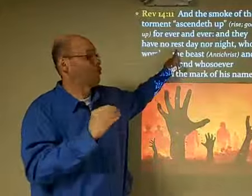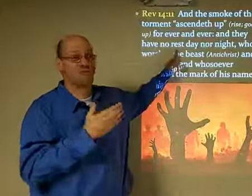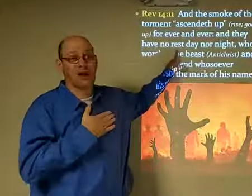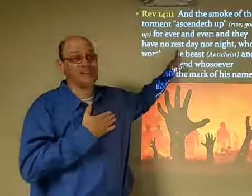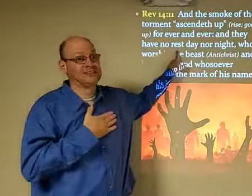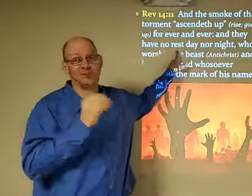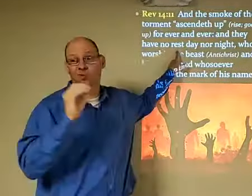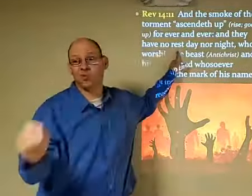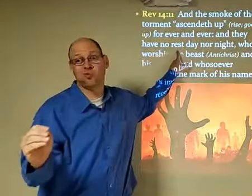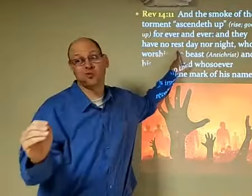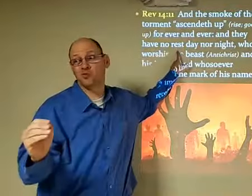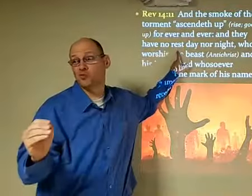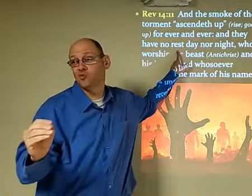decision that's going to be forever. Never.